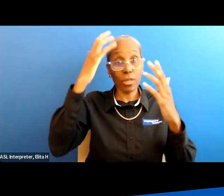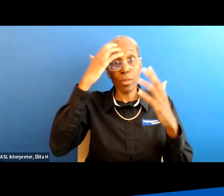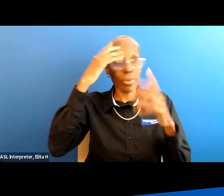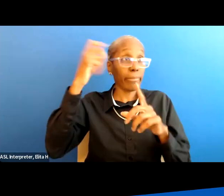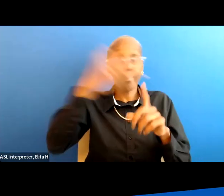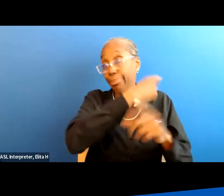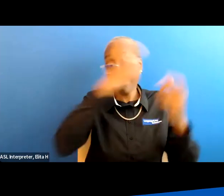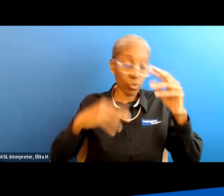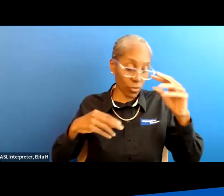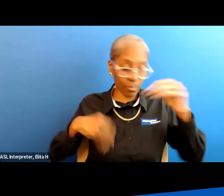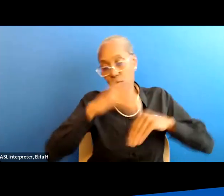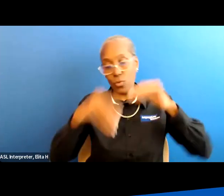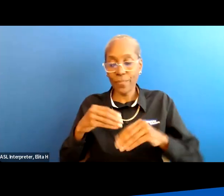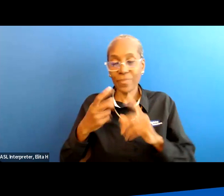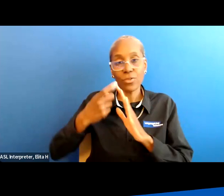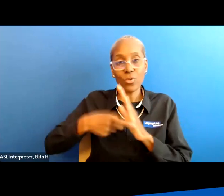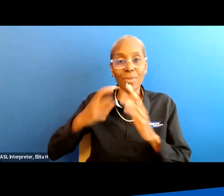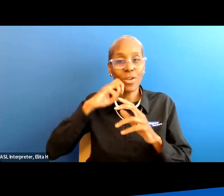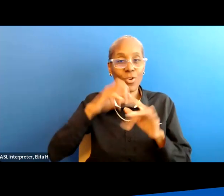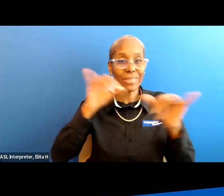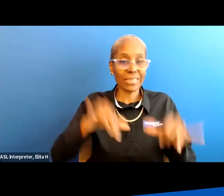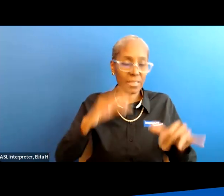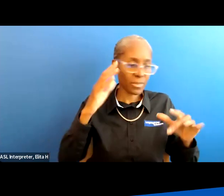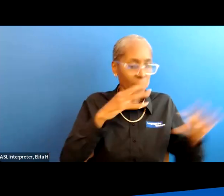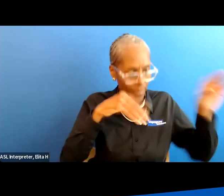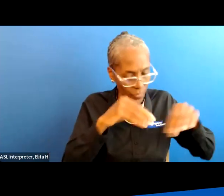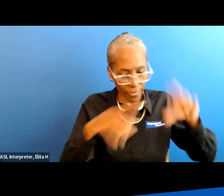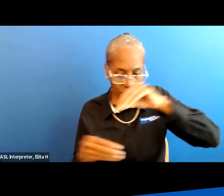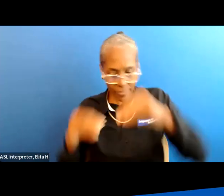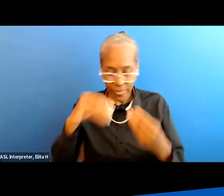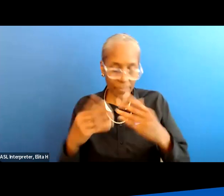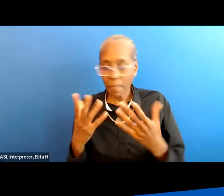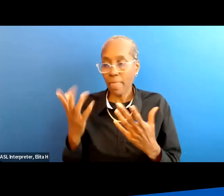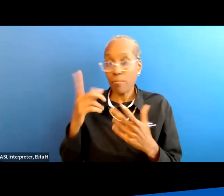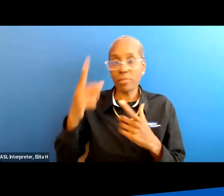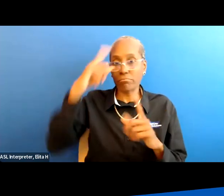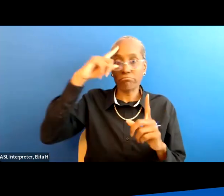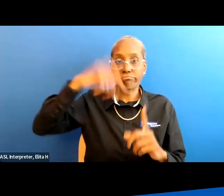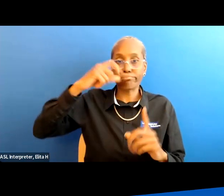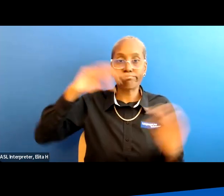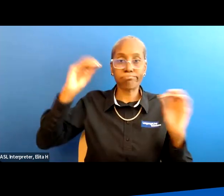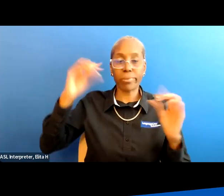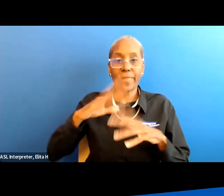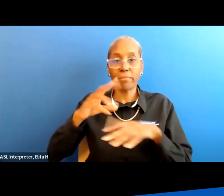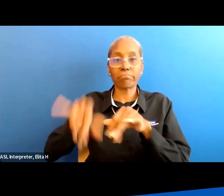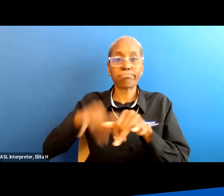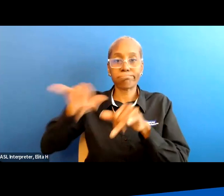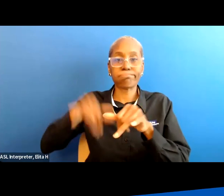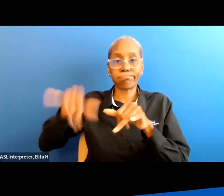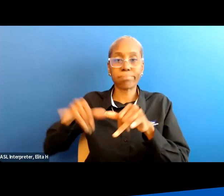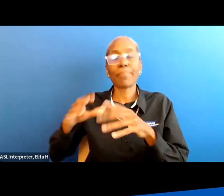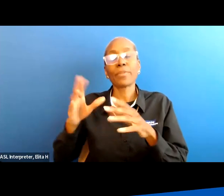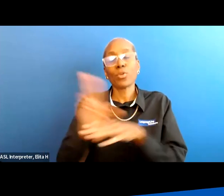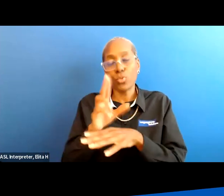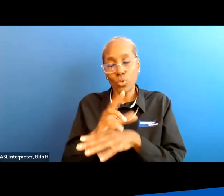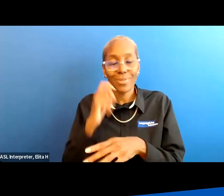does it for you it's that autonomic nervous system again so there's um emollients you can put on your skin you want to keep